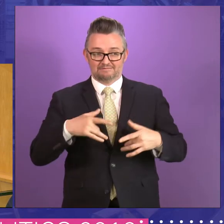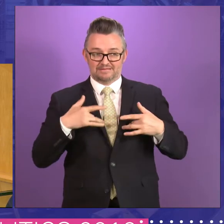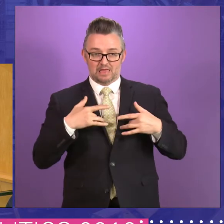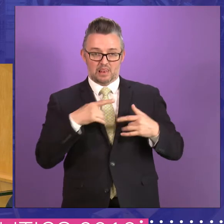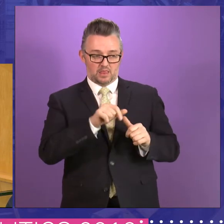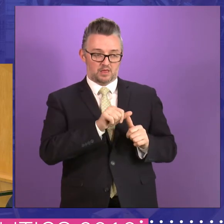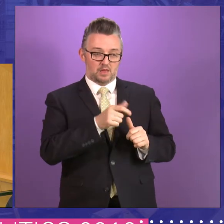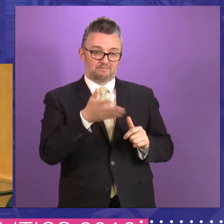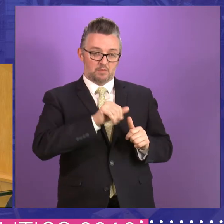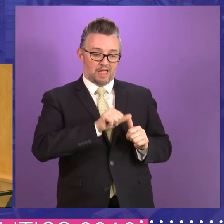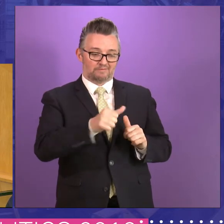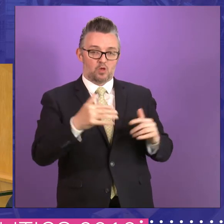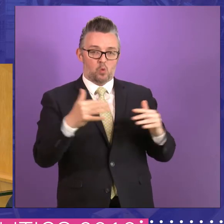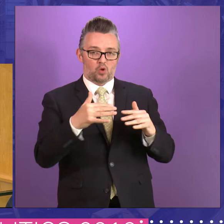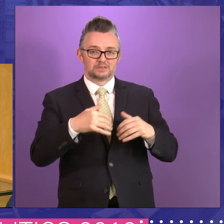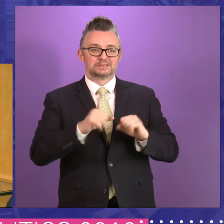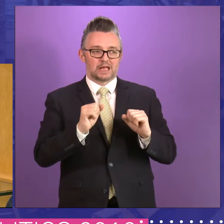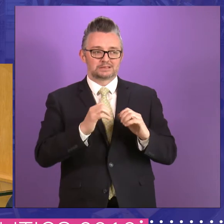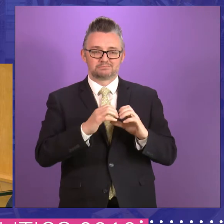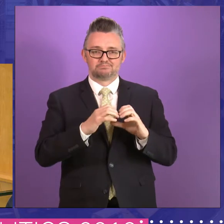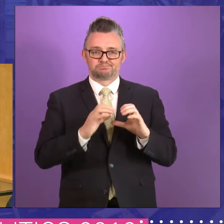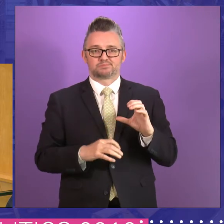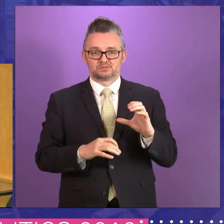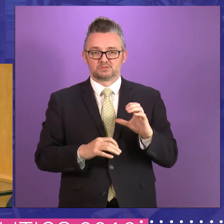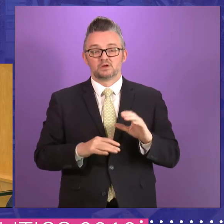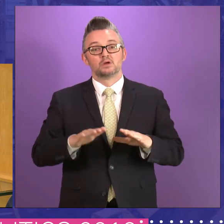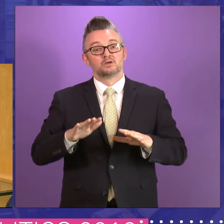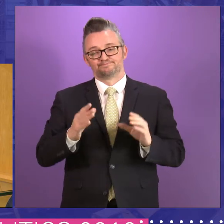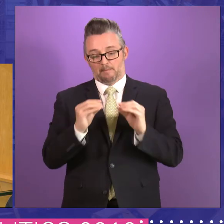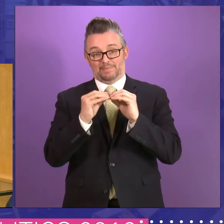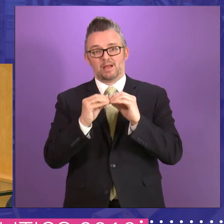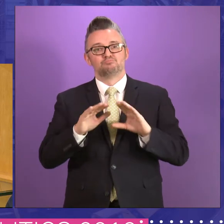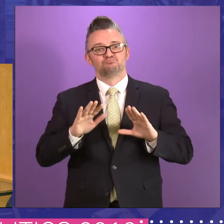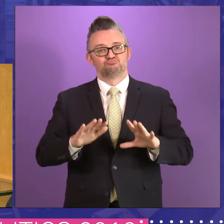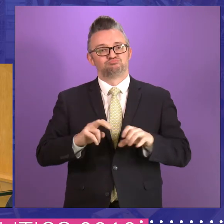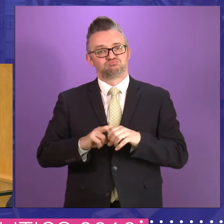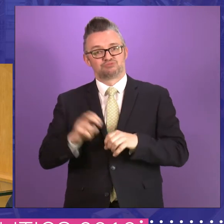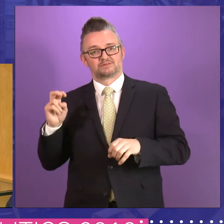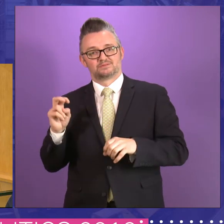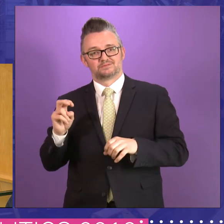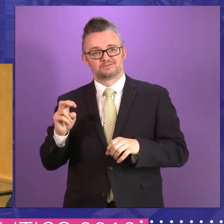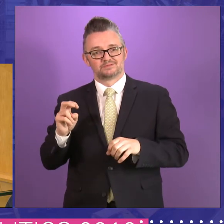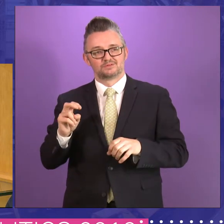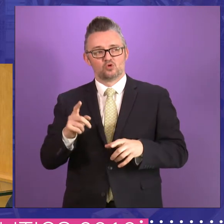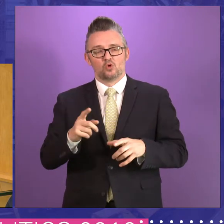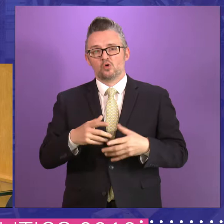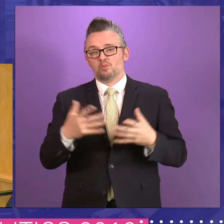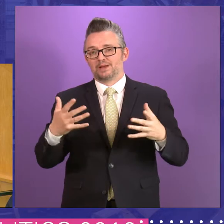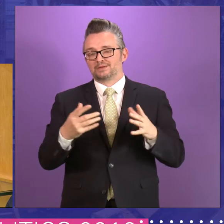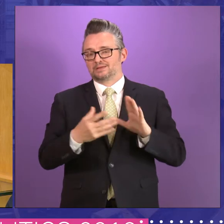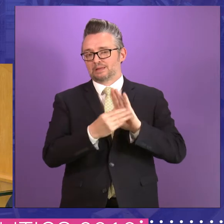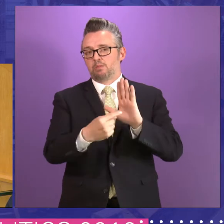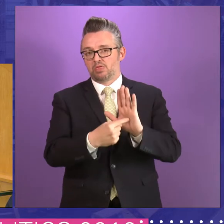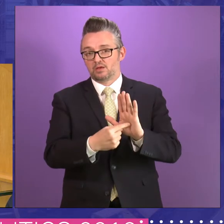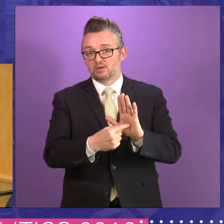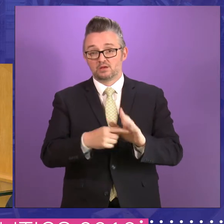post-war consensus seems to me to start to break down. Brexit's the classic example, the most extreme example of it, but we